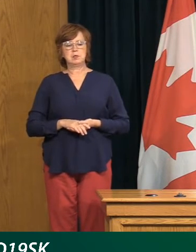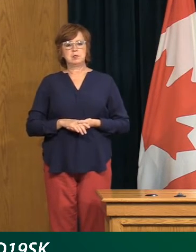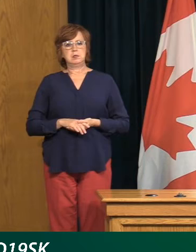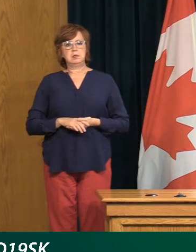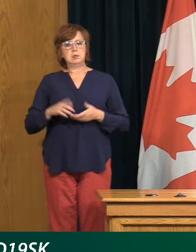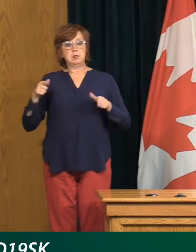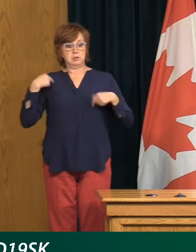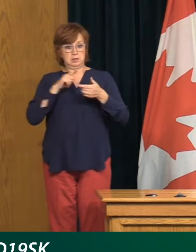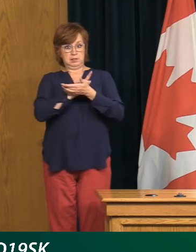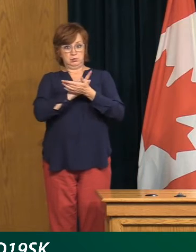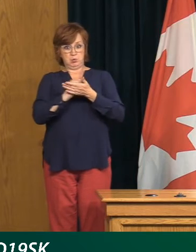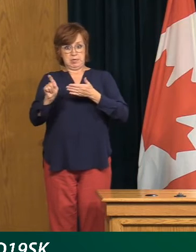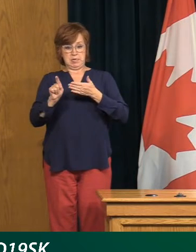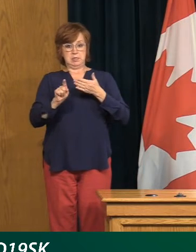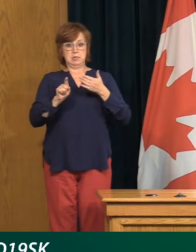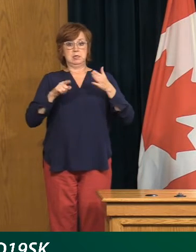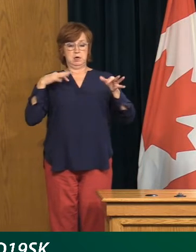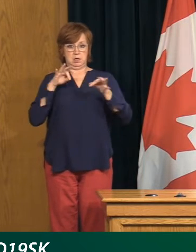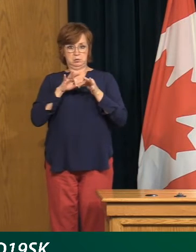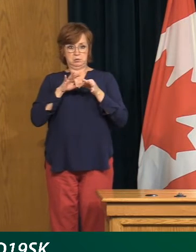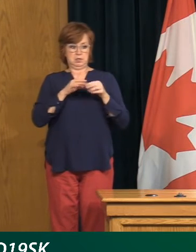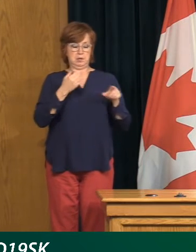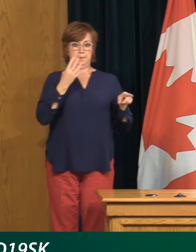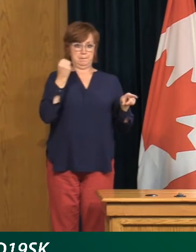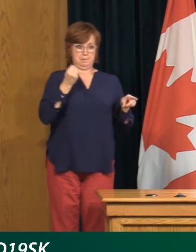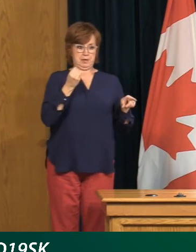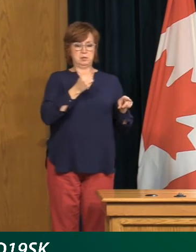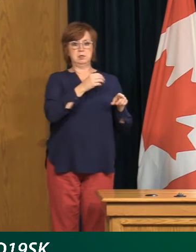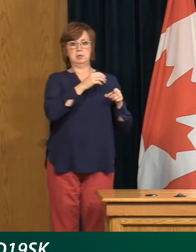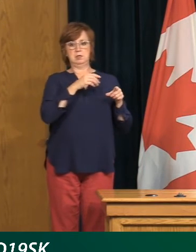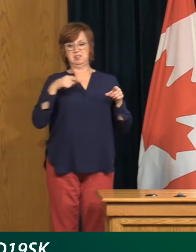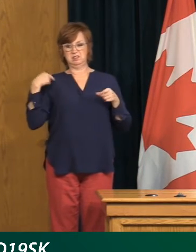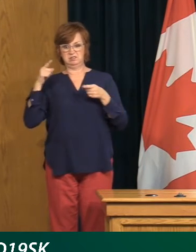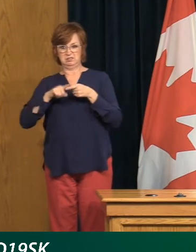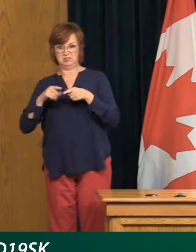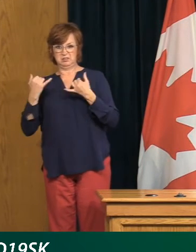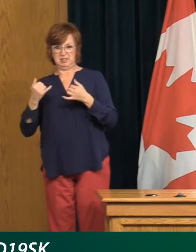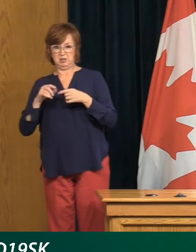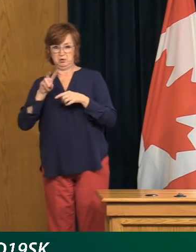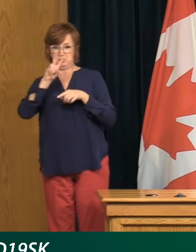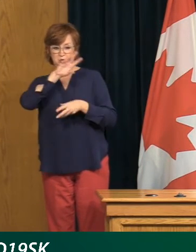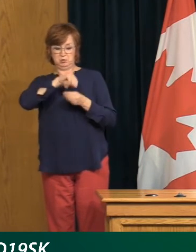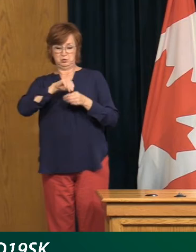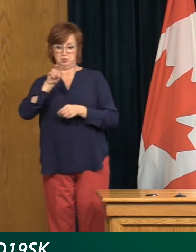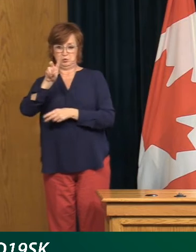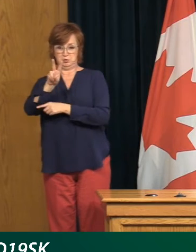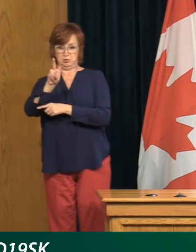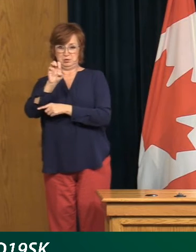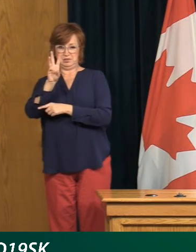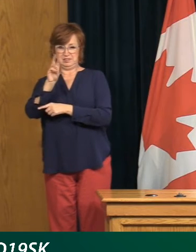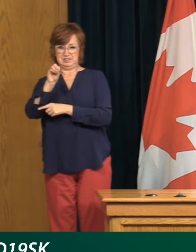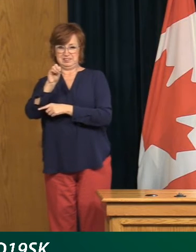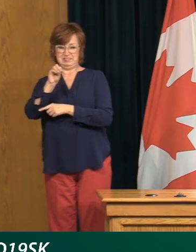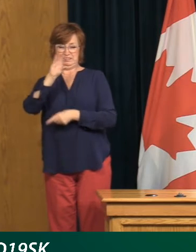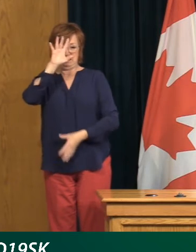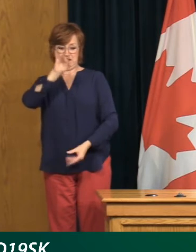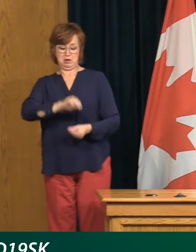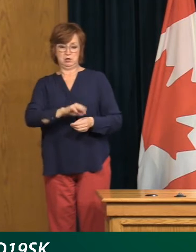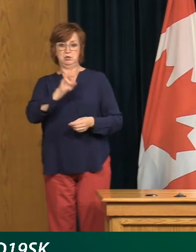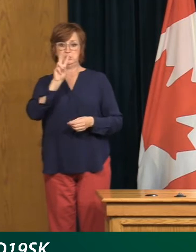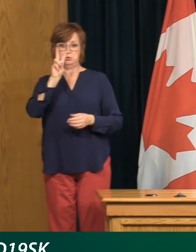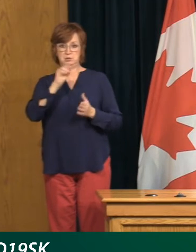recap of this week. Since Monday, we have had 260 new cases, bringing our provincial total to 2591.